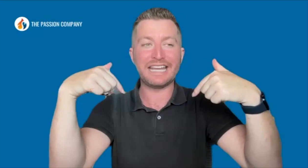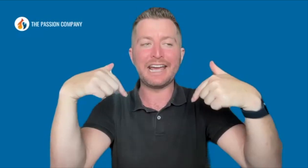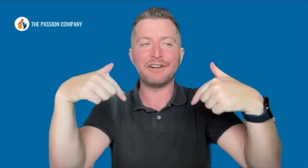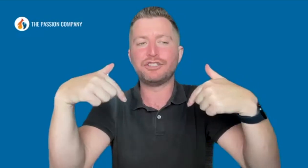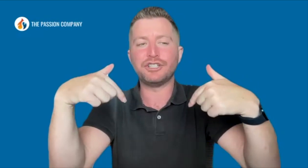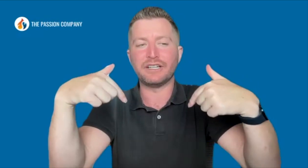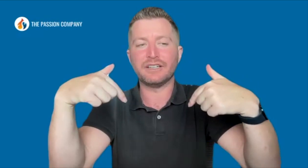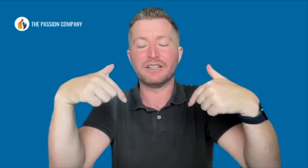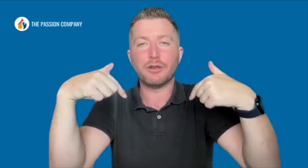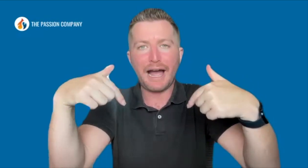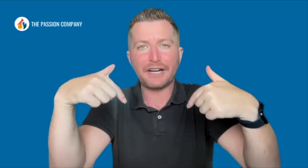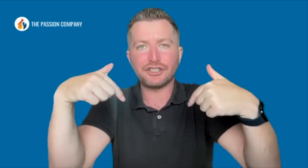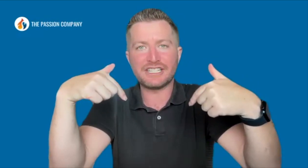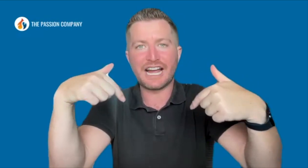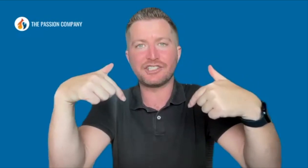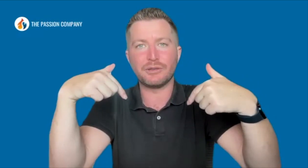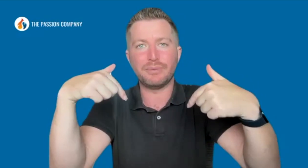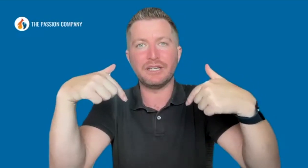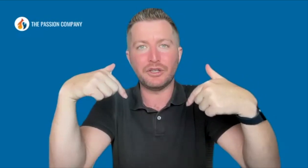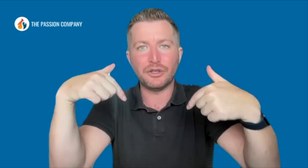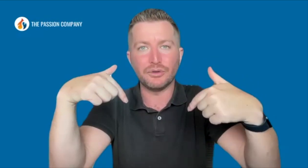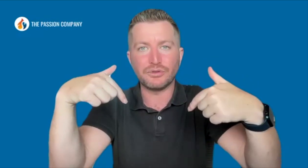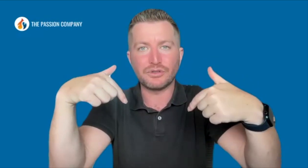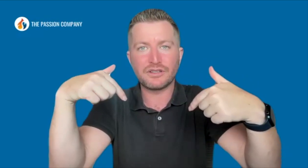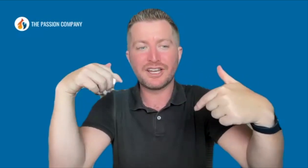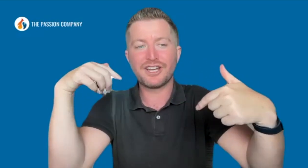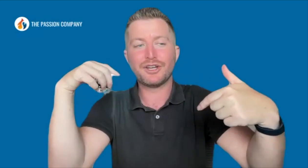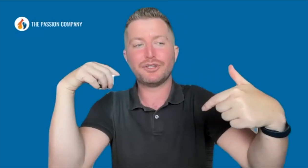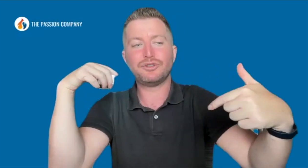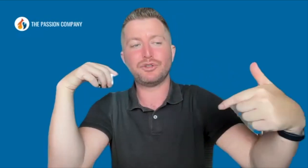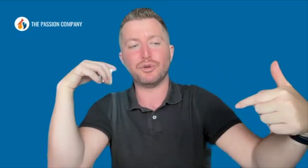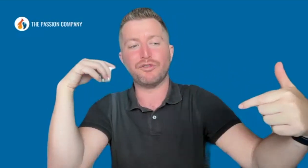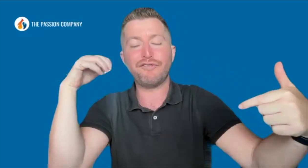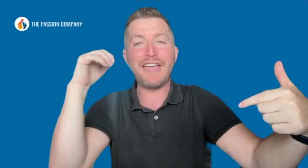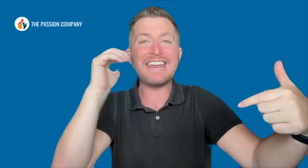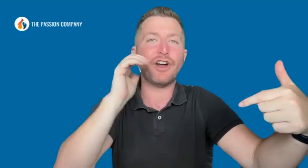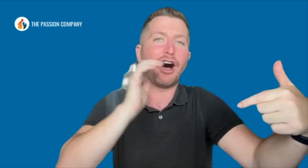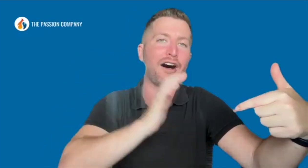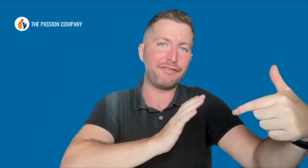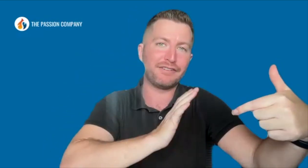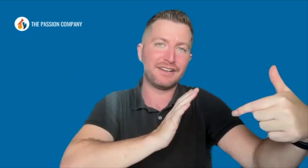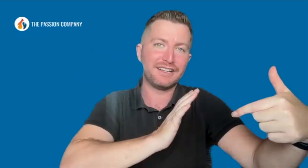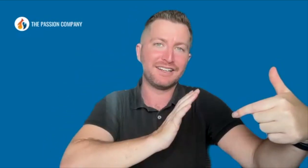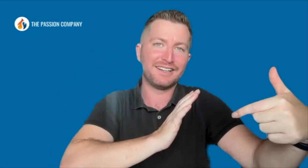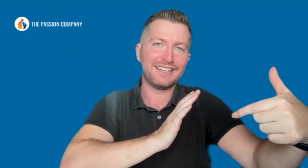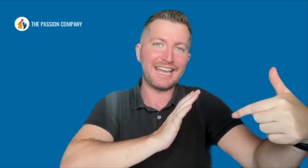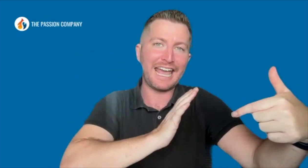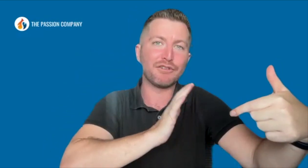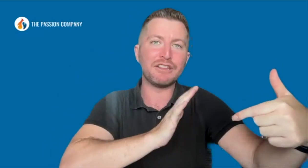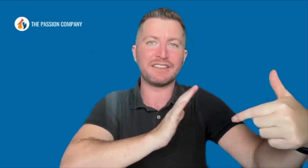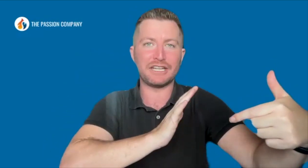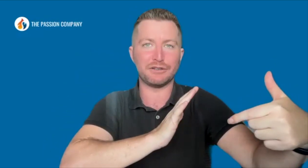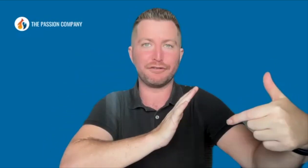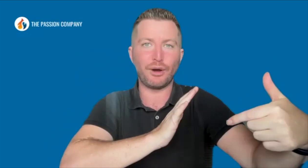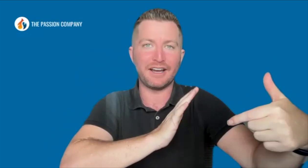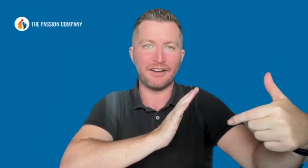energy, the passion is actually being used to fend off everything that you're afraid of